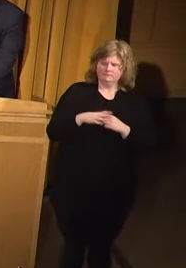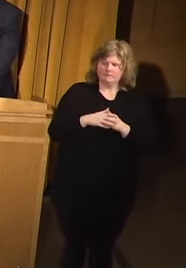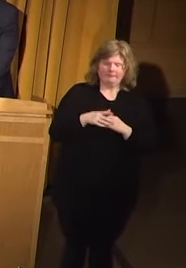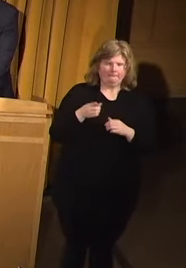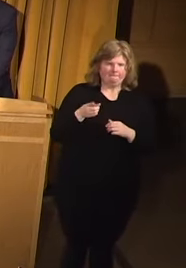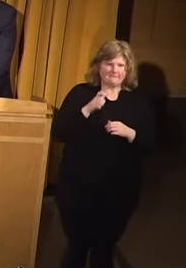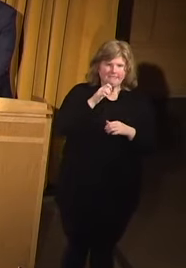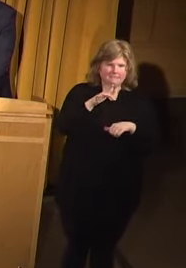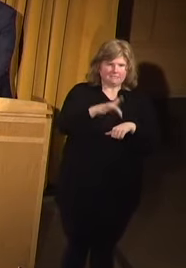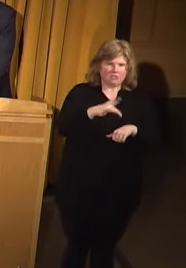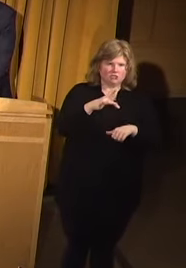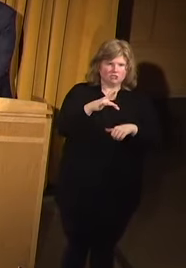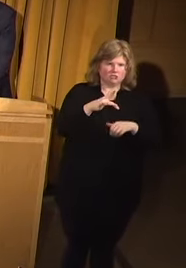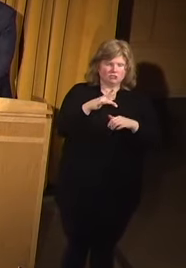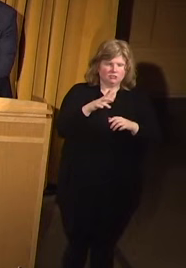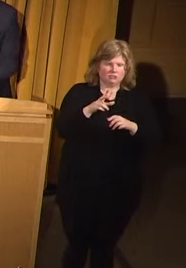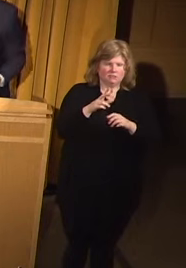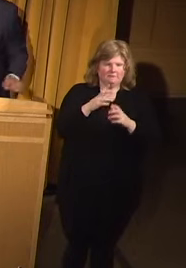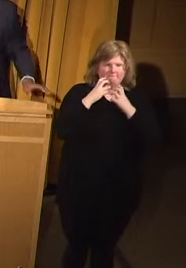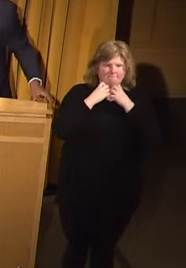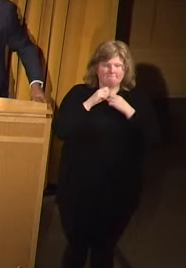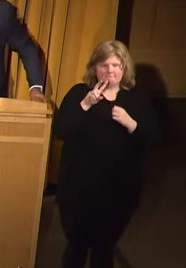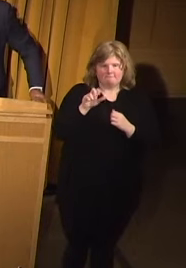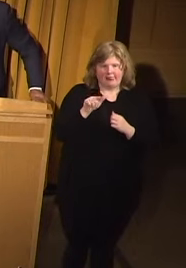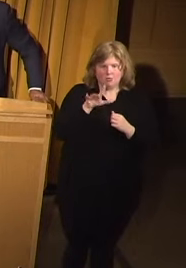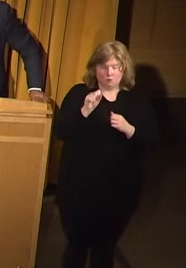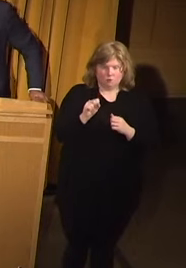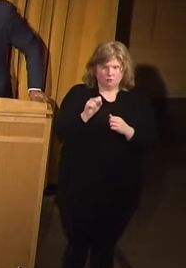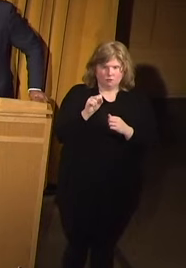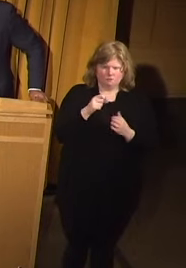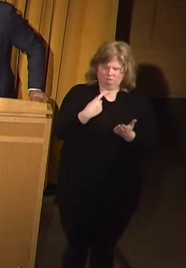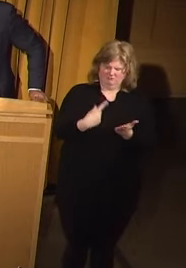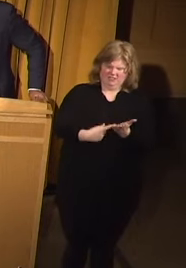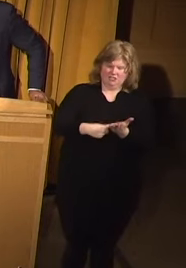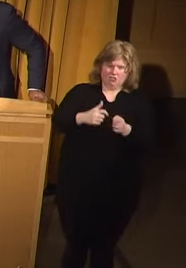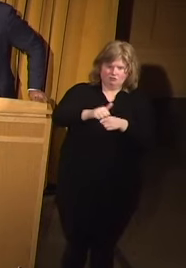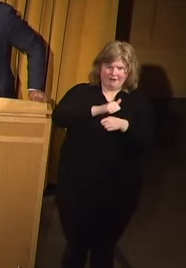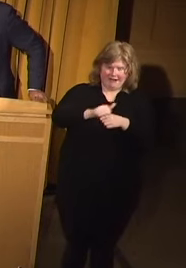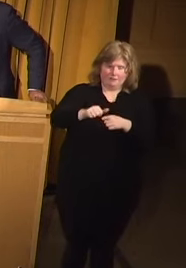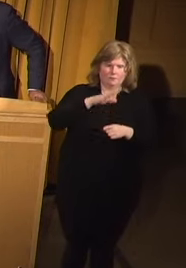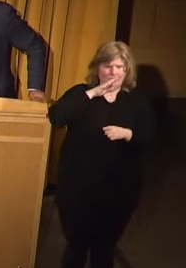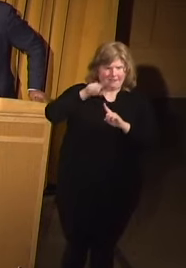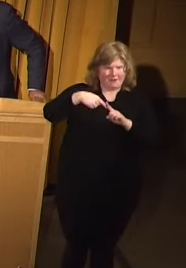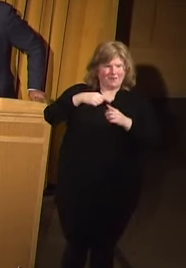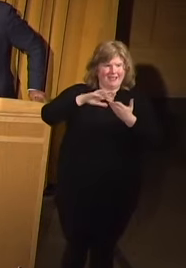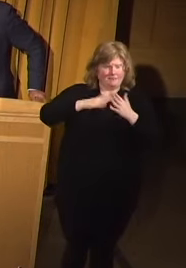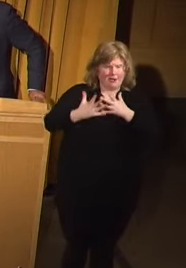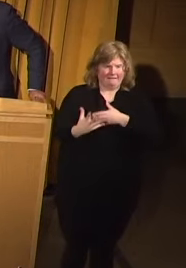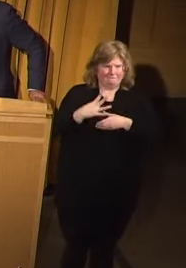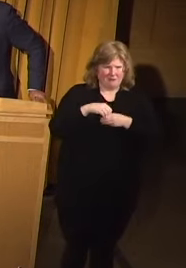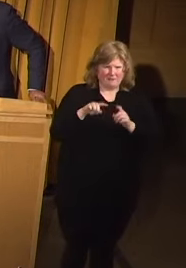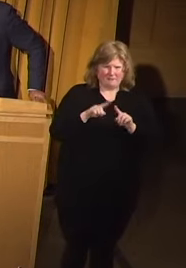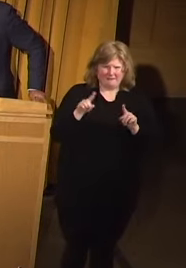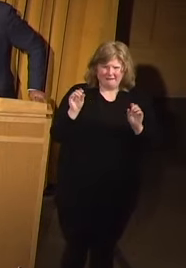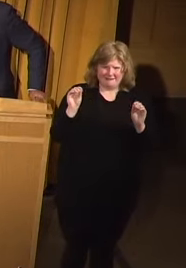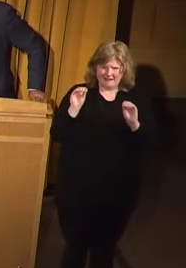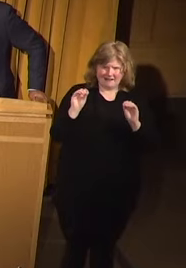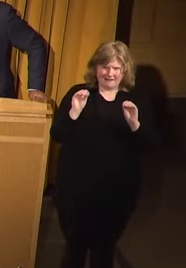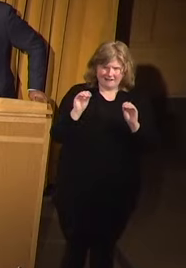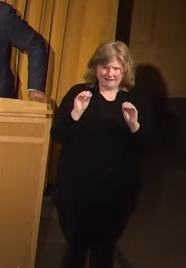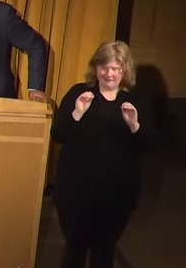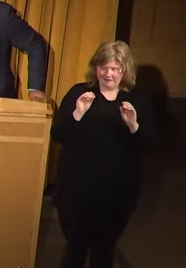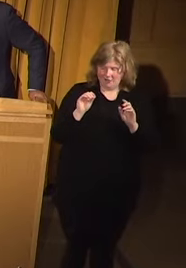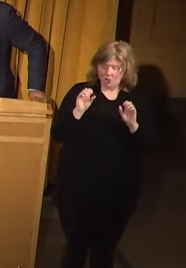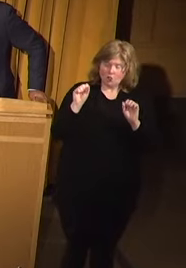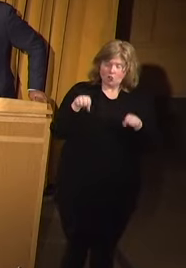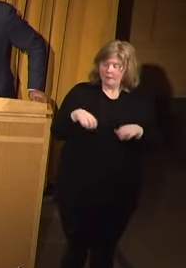doesn't touch on values. We're talking about training. We're talking about community involvement. But none of these things, you can comply